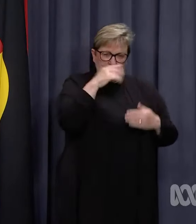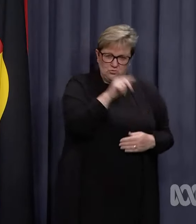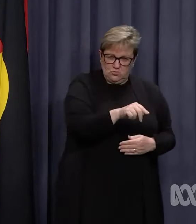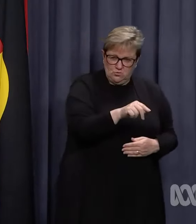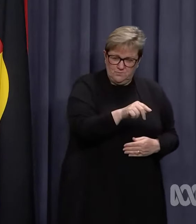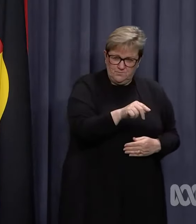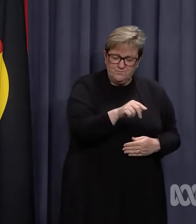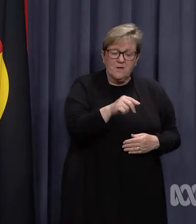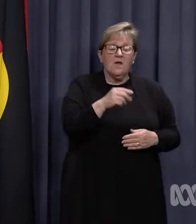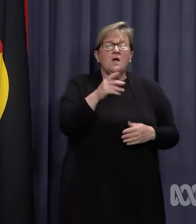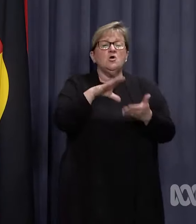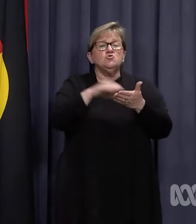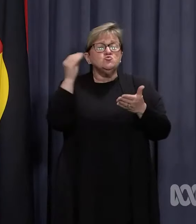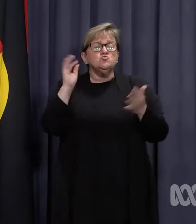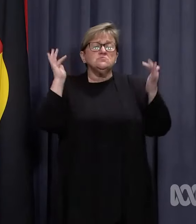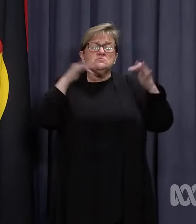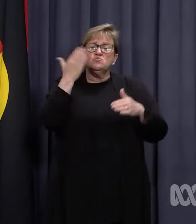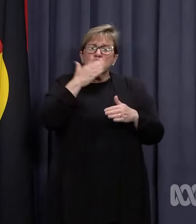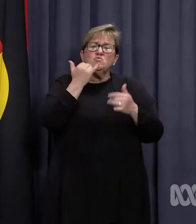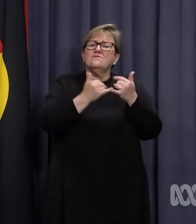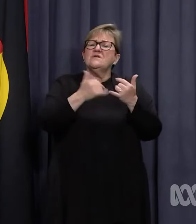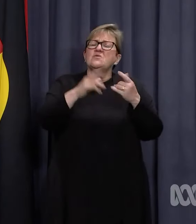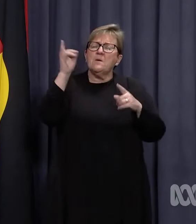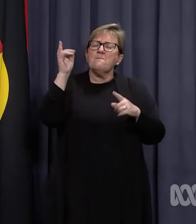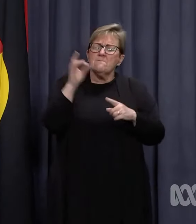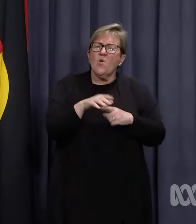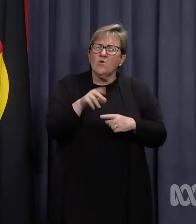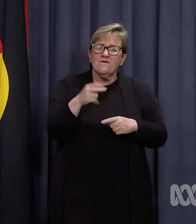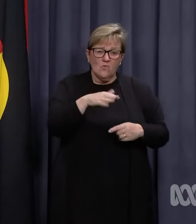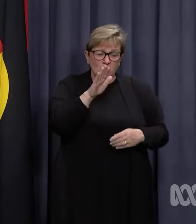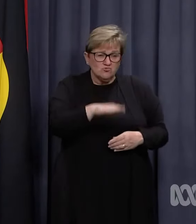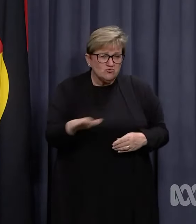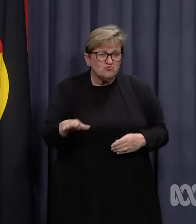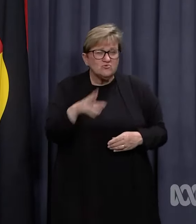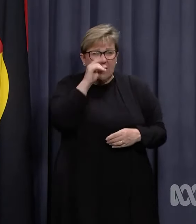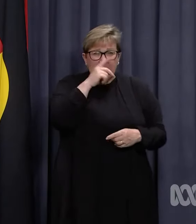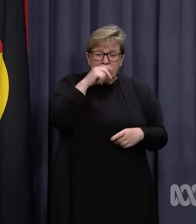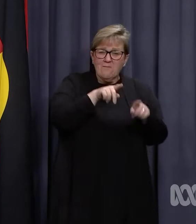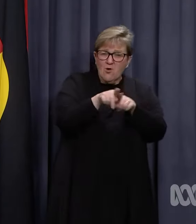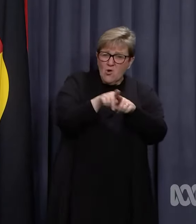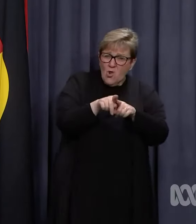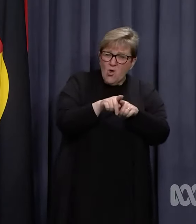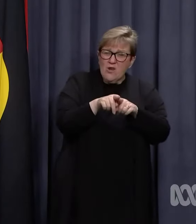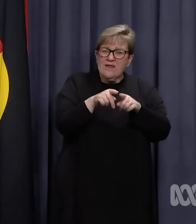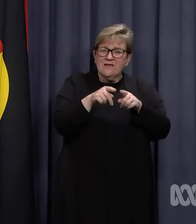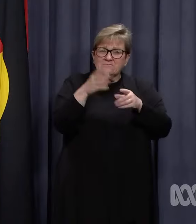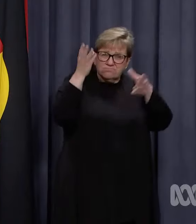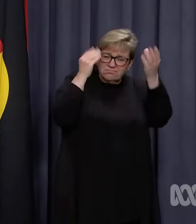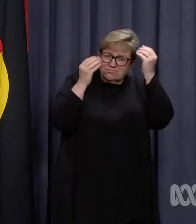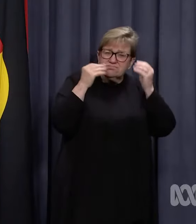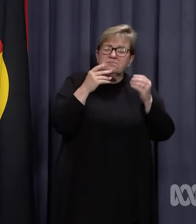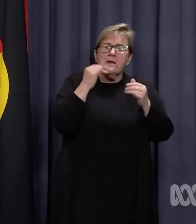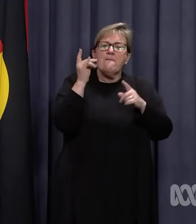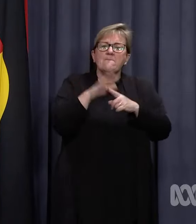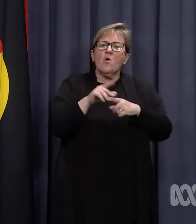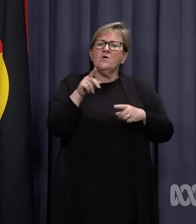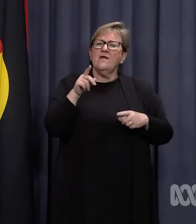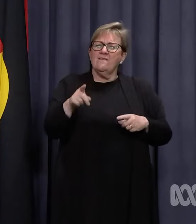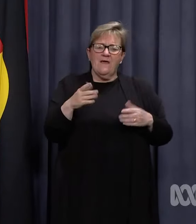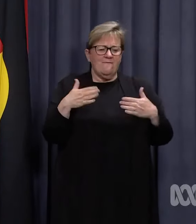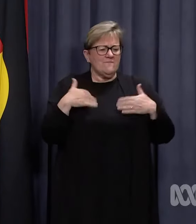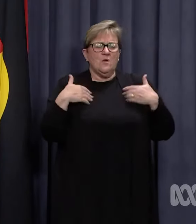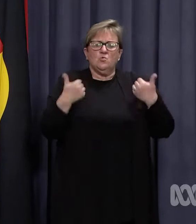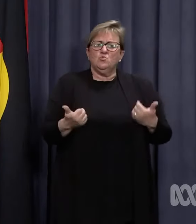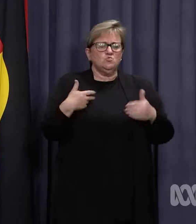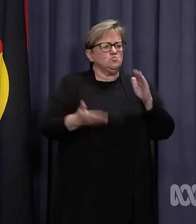Face-to-face learning is key, not only for children and young people's learning and development. It's important for their overall